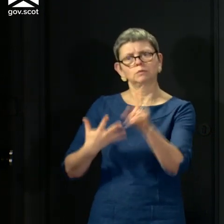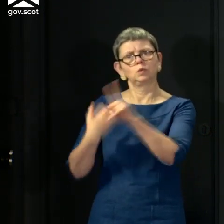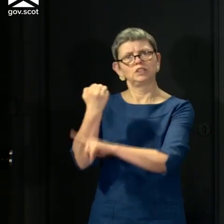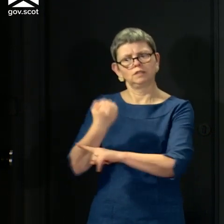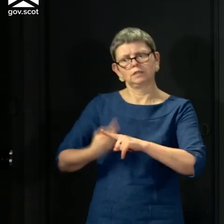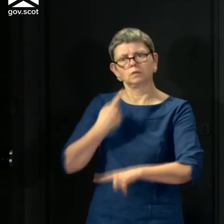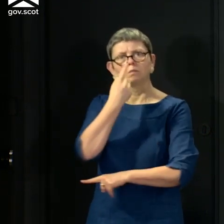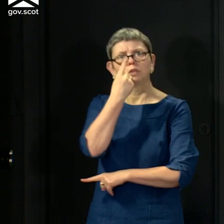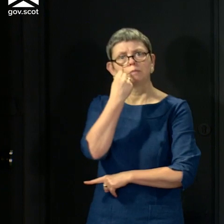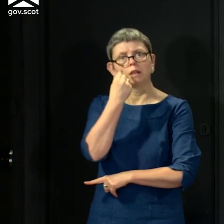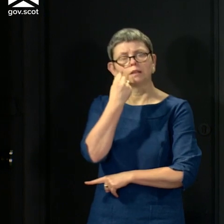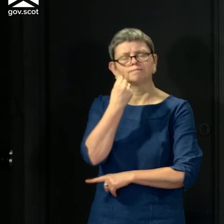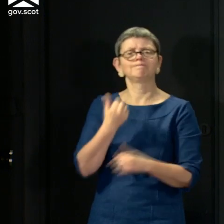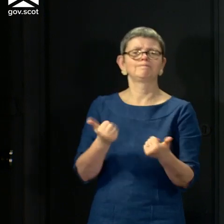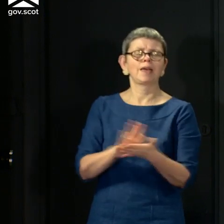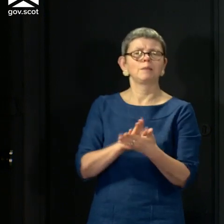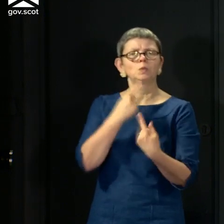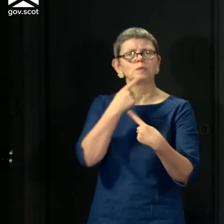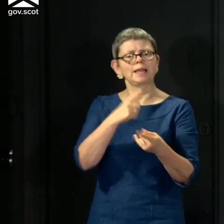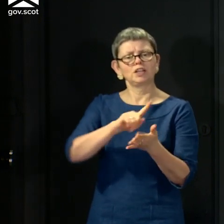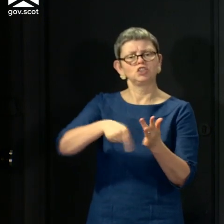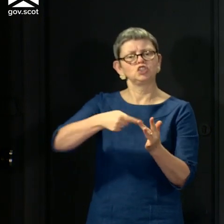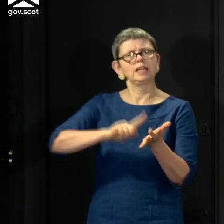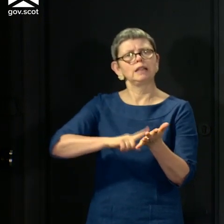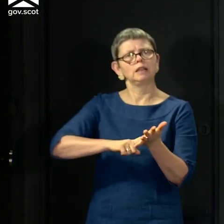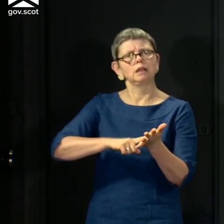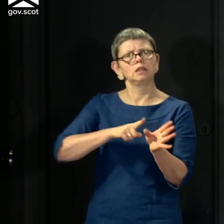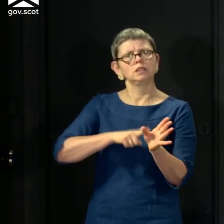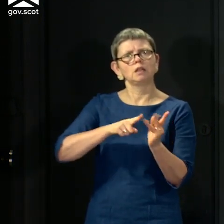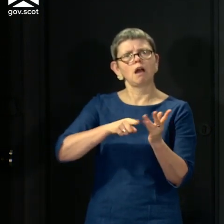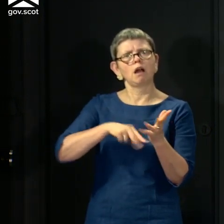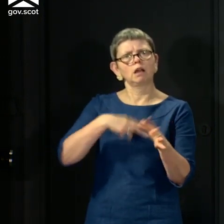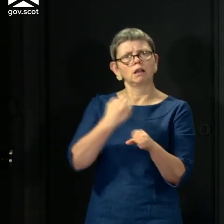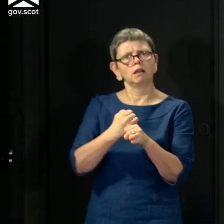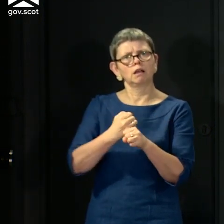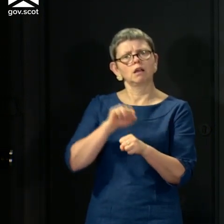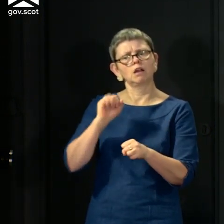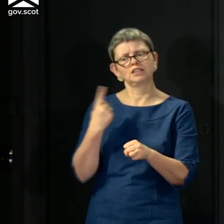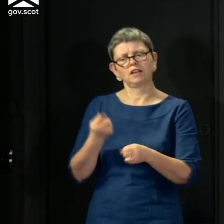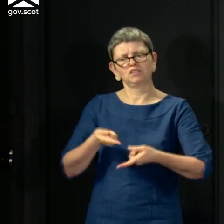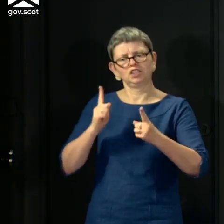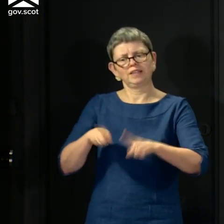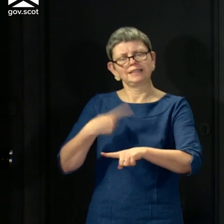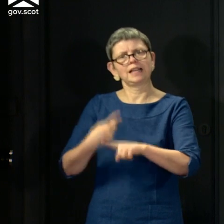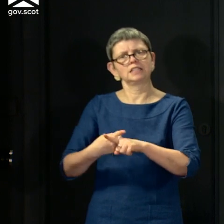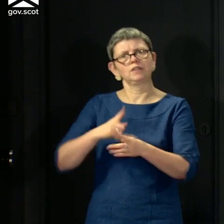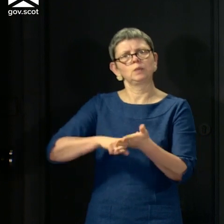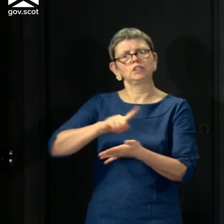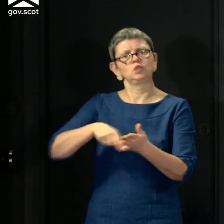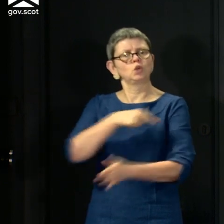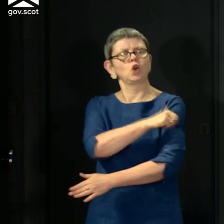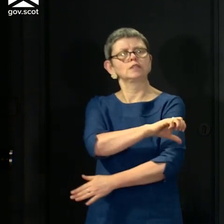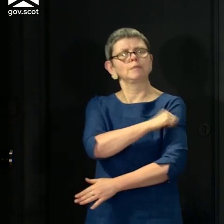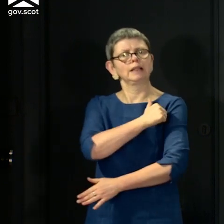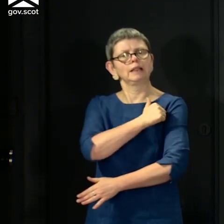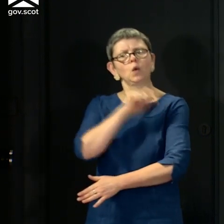And I'm delighted to say that Jill Young, who you will recall is the chief executive of the Louisa Jordan Hospital, has agreed to lead the team tasked with